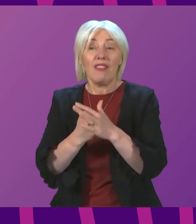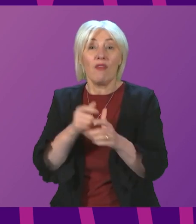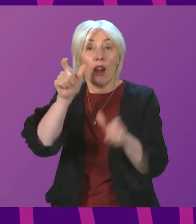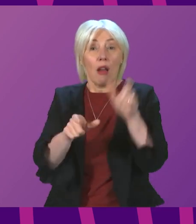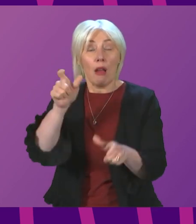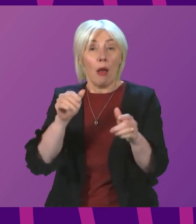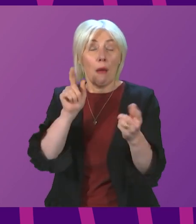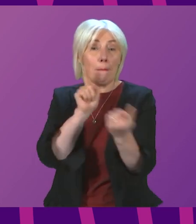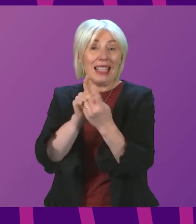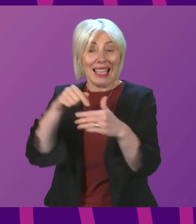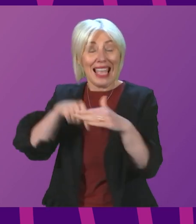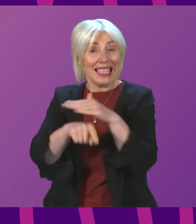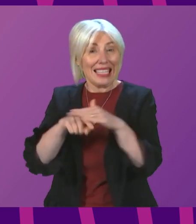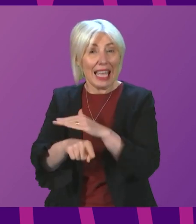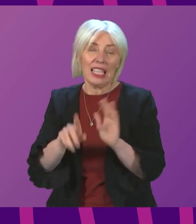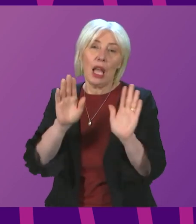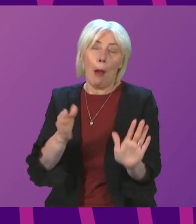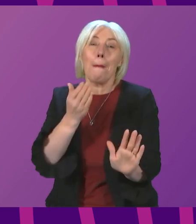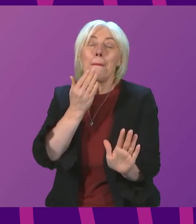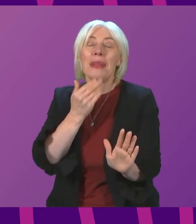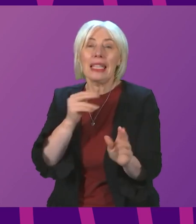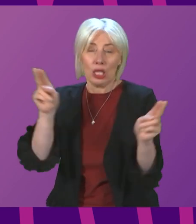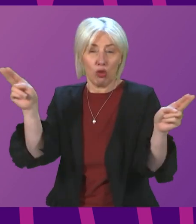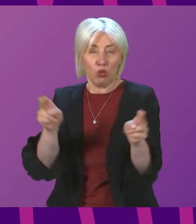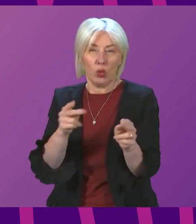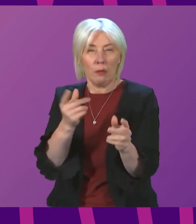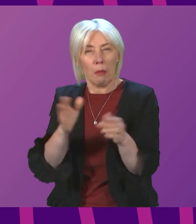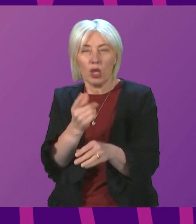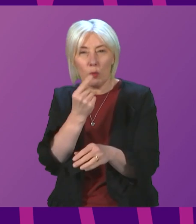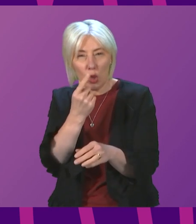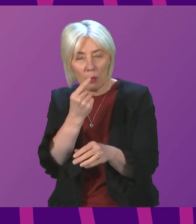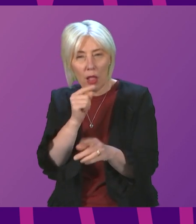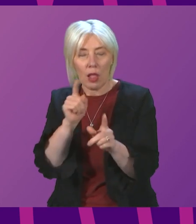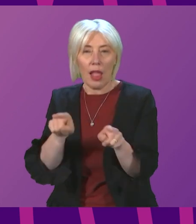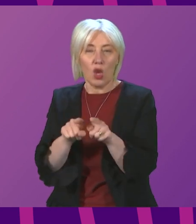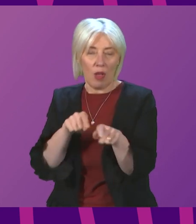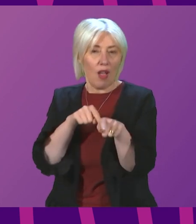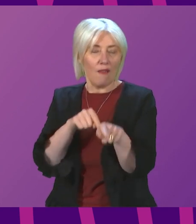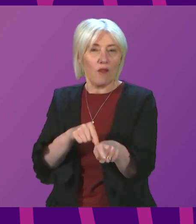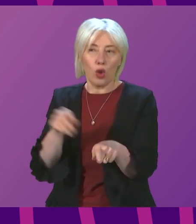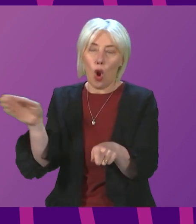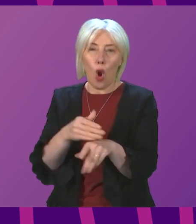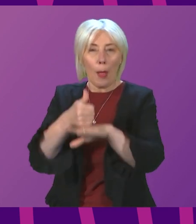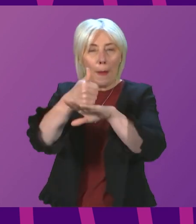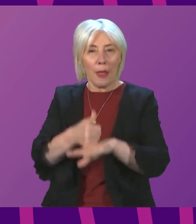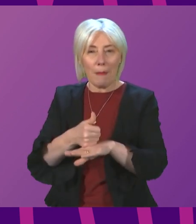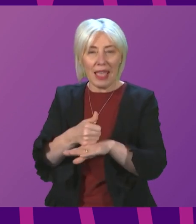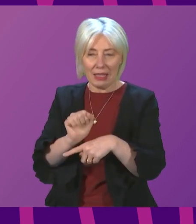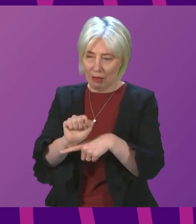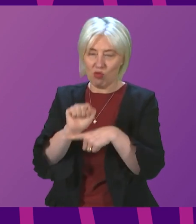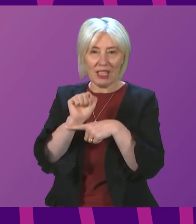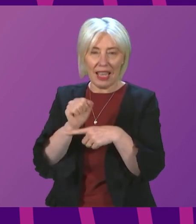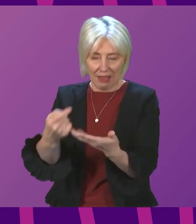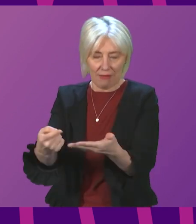try to keep indoor social gatherings as small as circumstances allow, and please continue to comply with all of the baseline protective measures